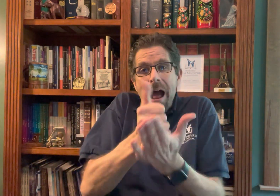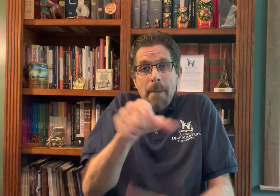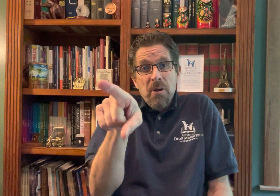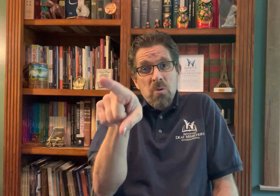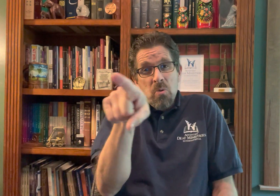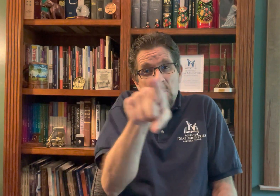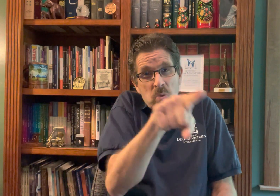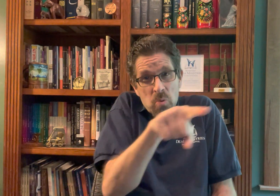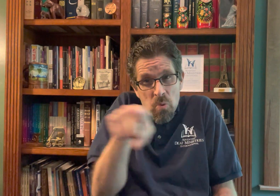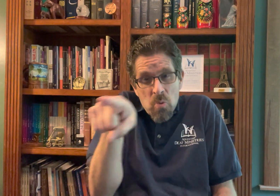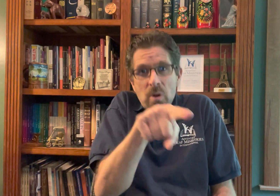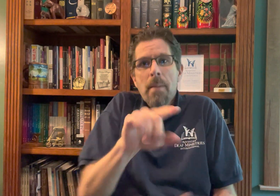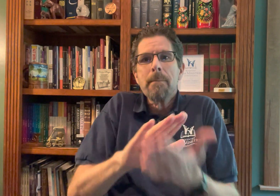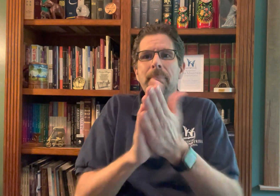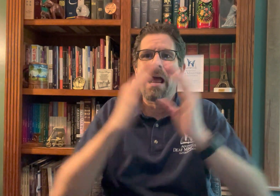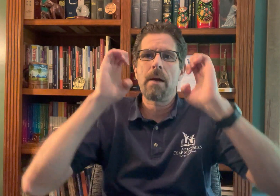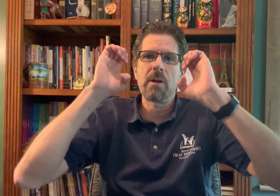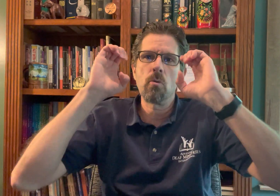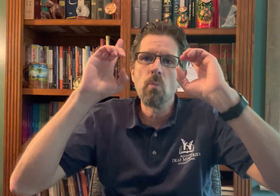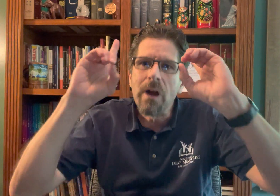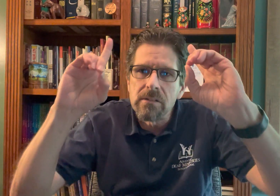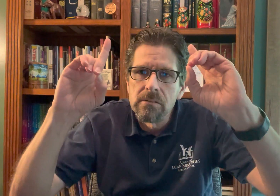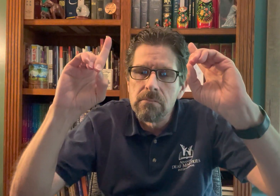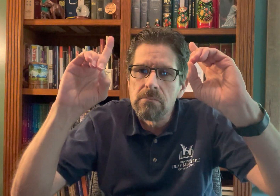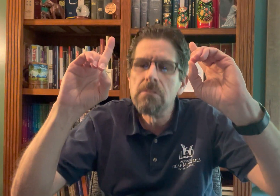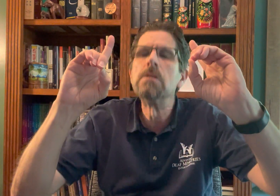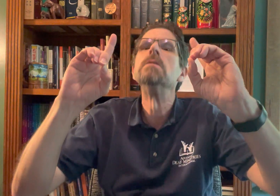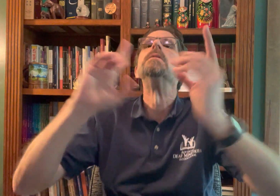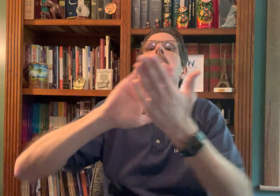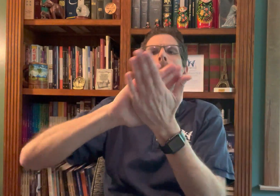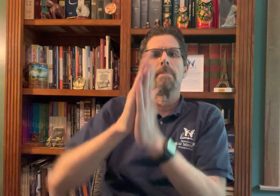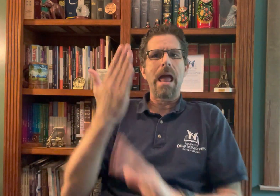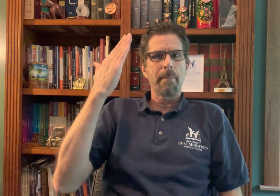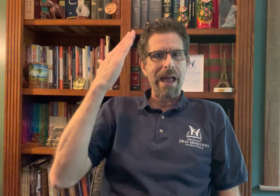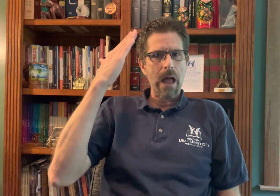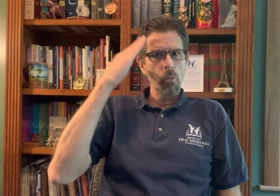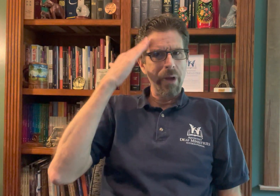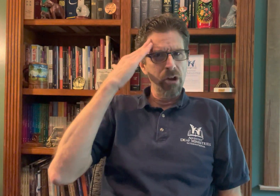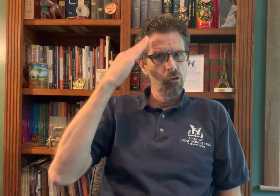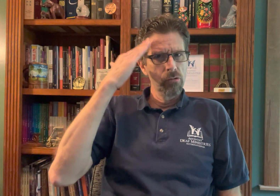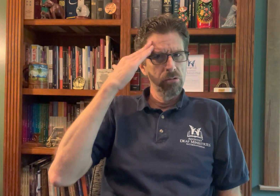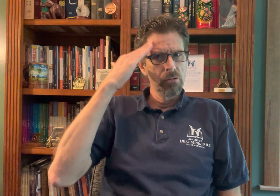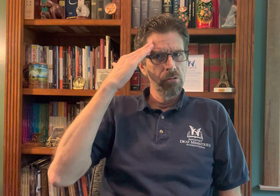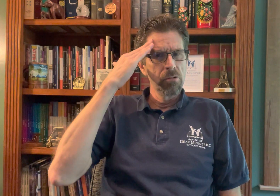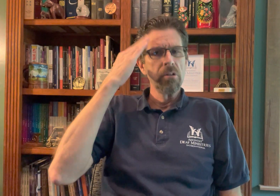is here to help you to become educated, become aware,